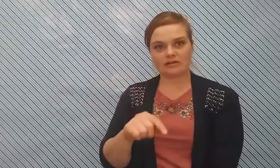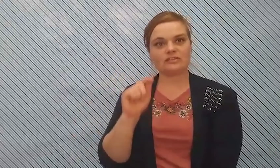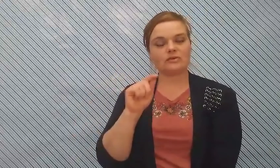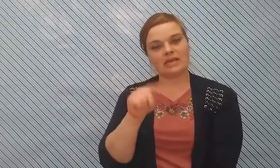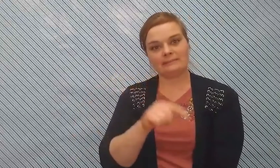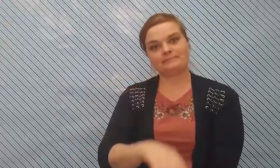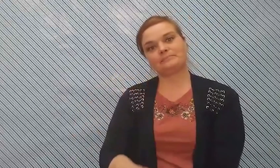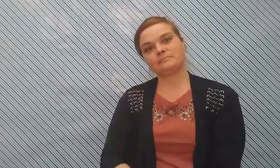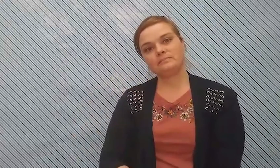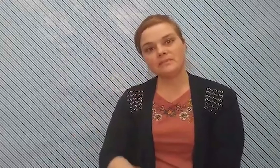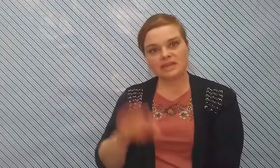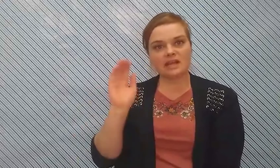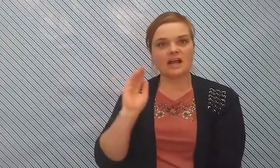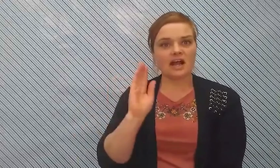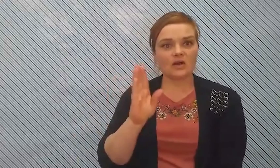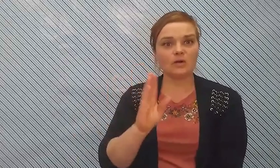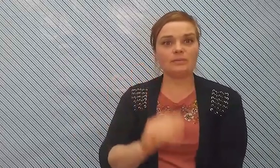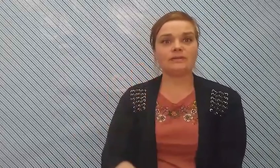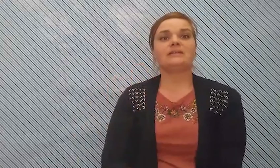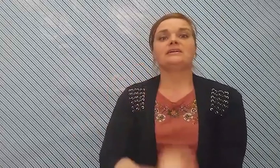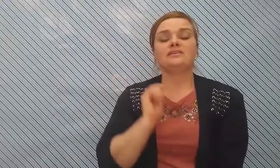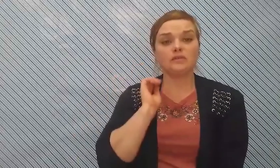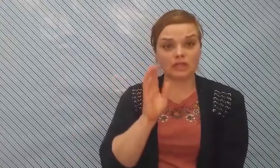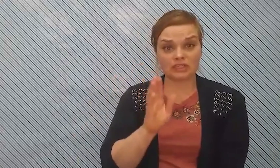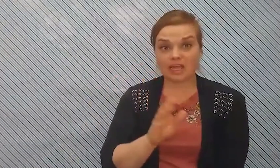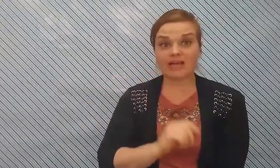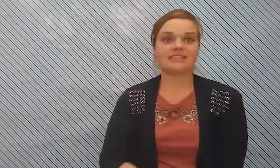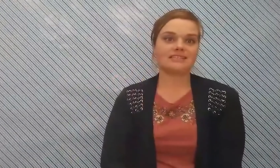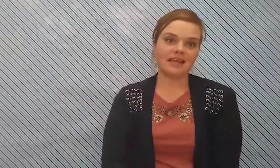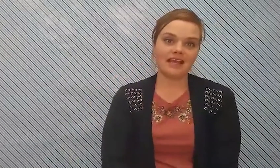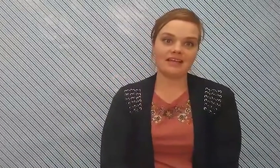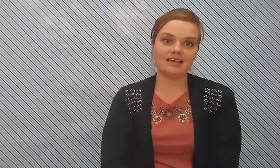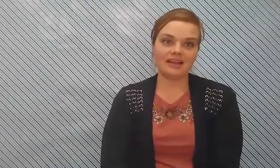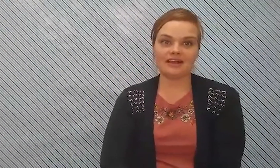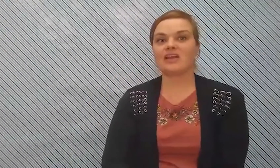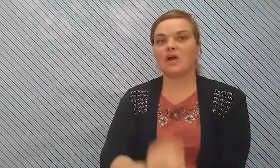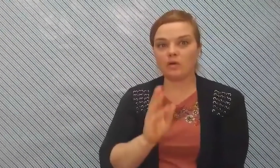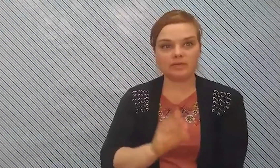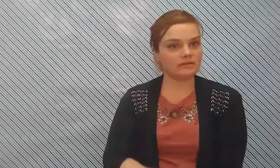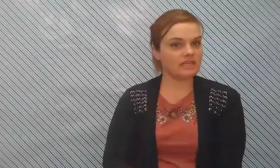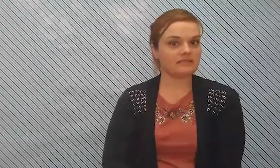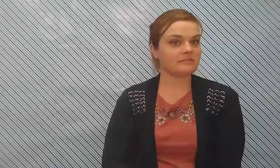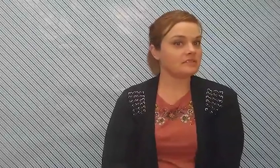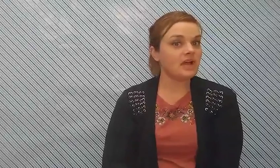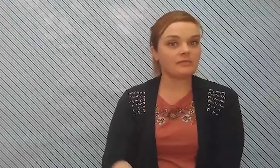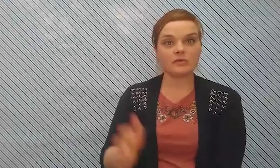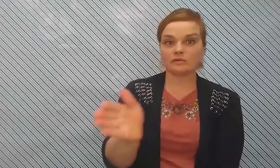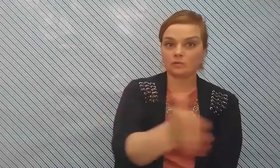to him i hope you learned lots today and i hope that you take some time throughout the